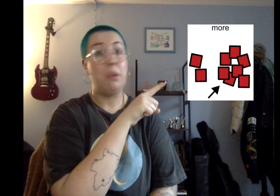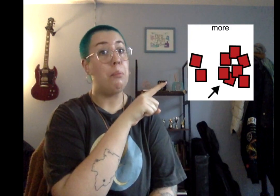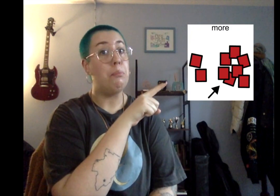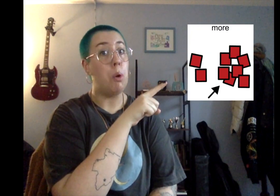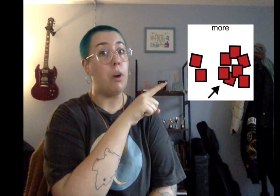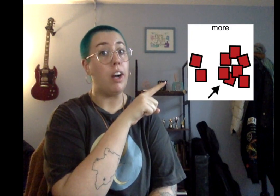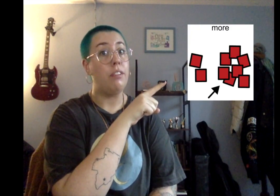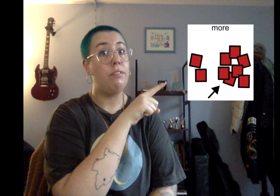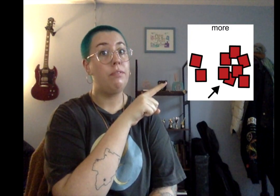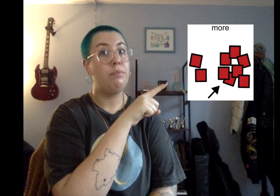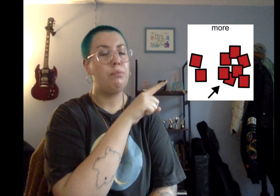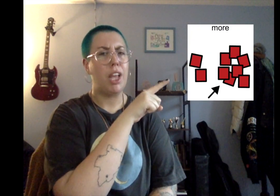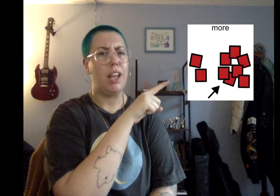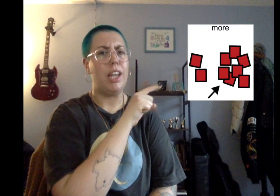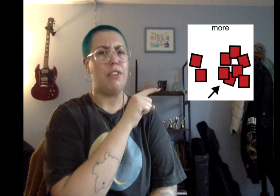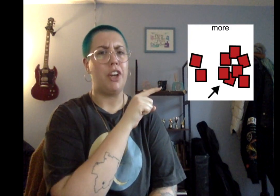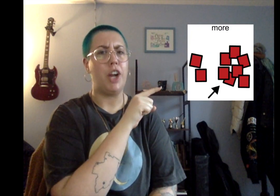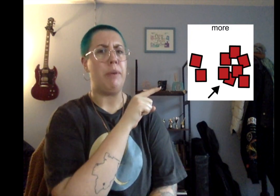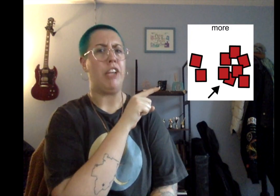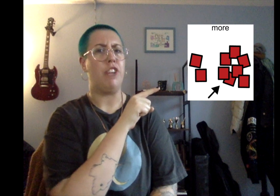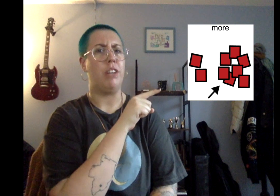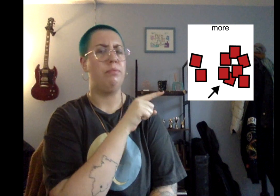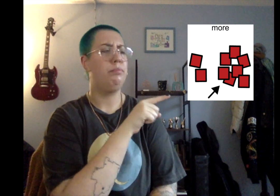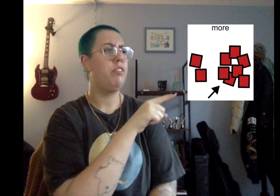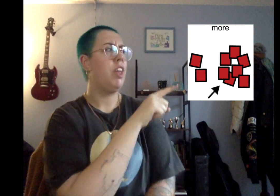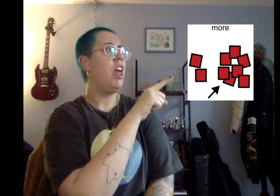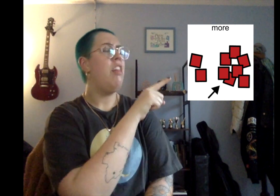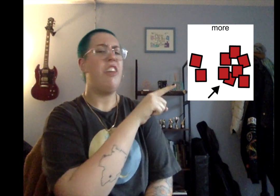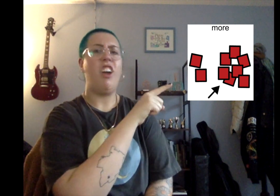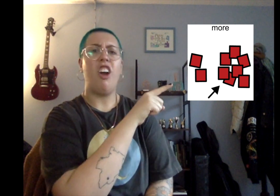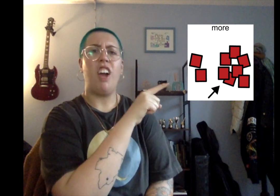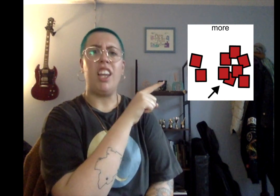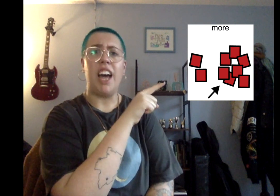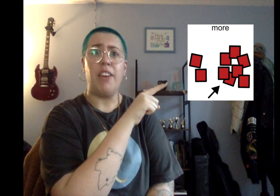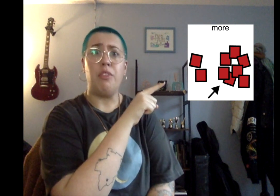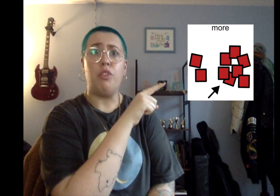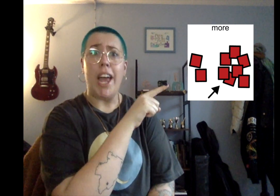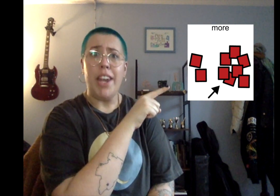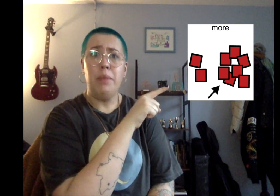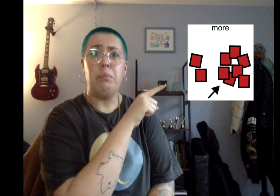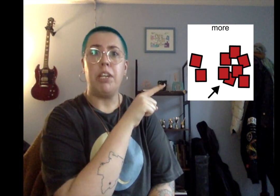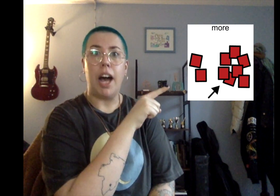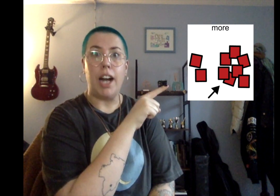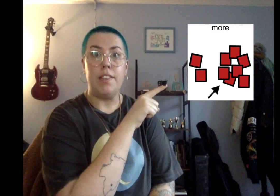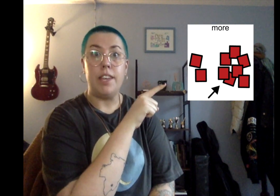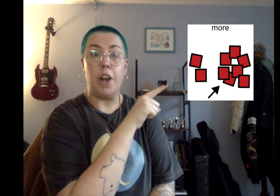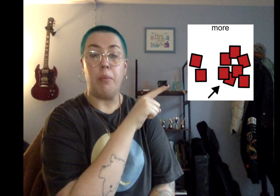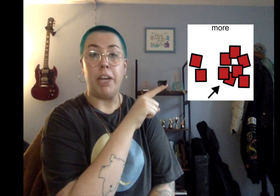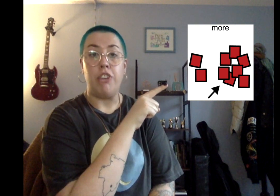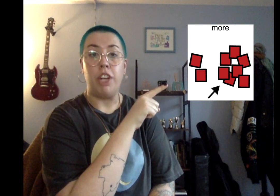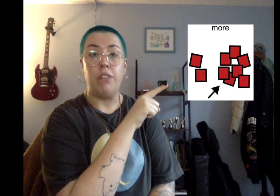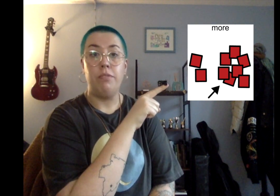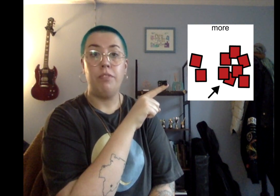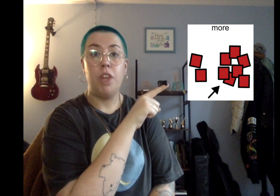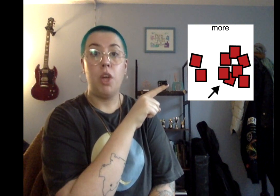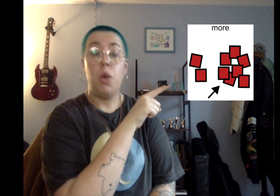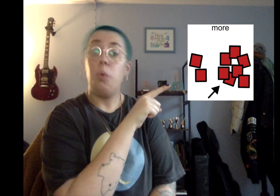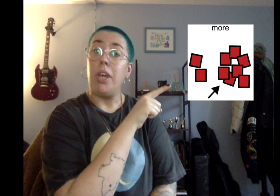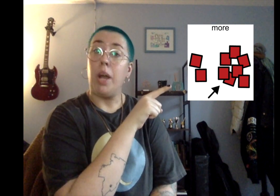More. Let's look at our picture. There are a lot of red blocks in our picture. We are